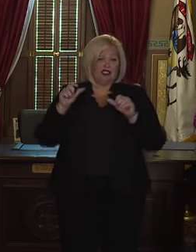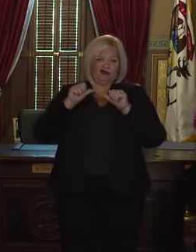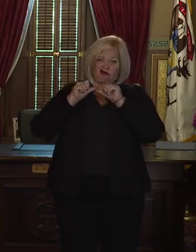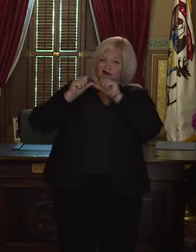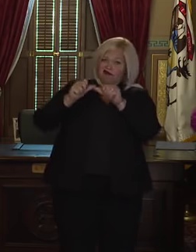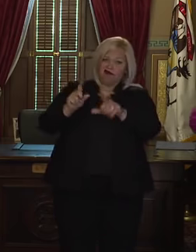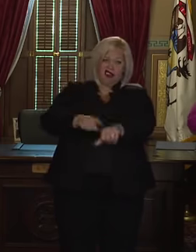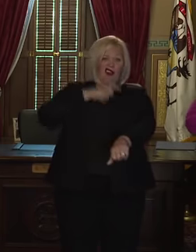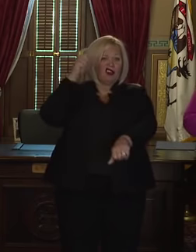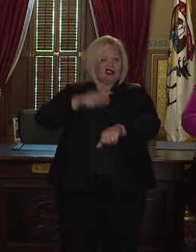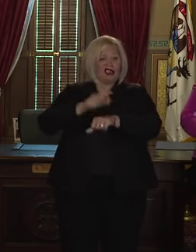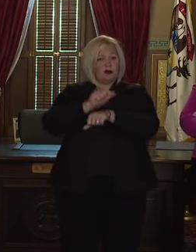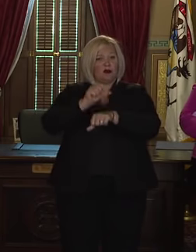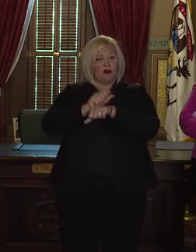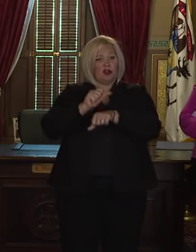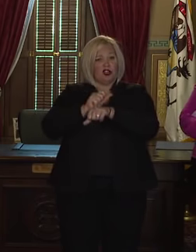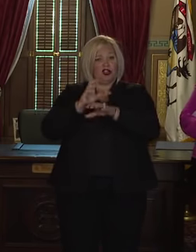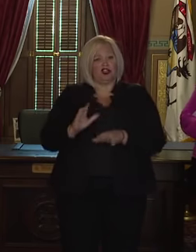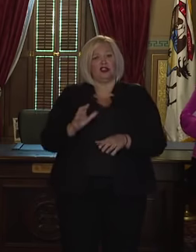clerks in our state Mary Clark.